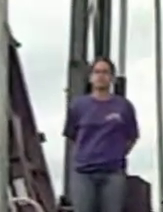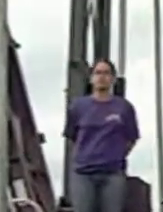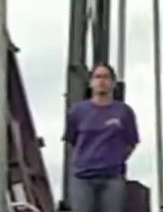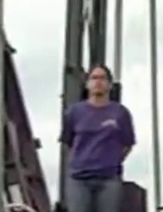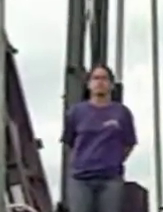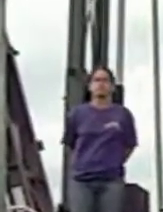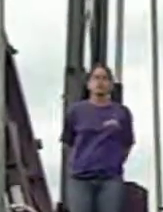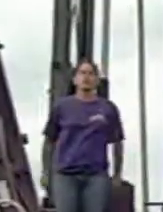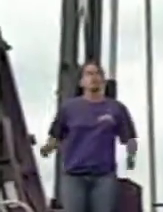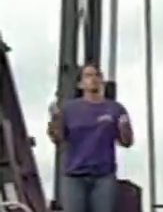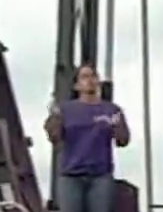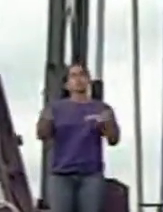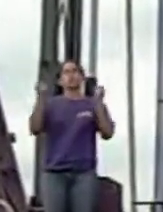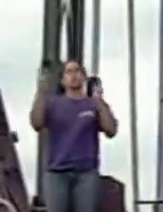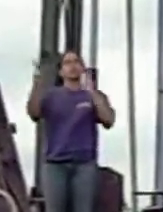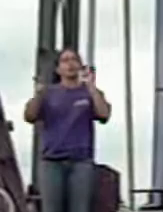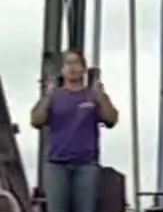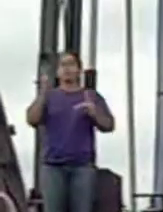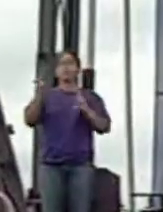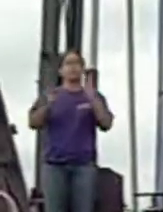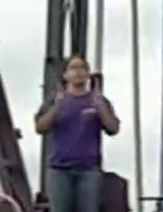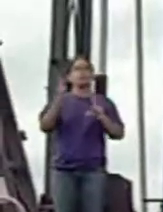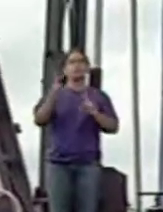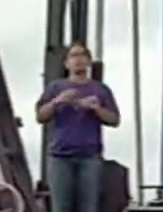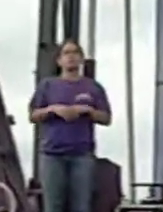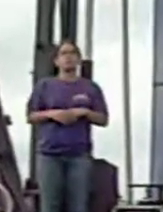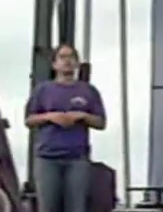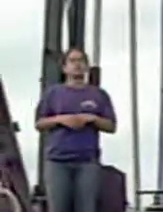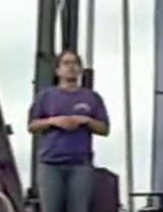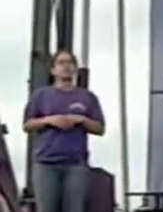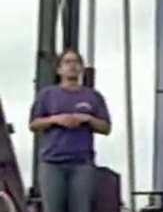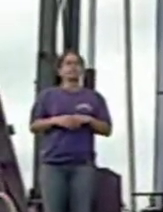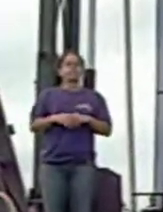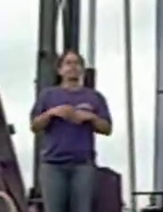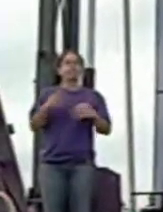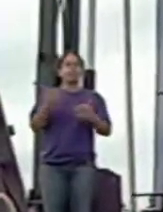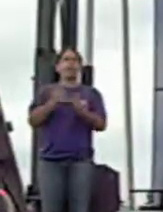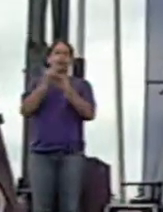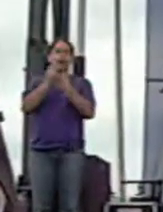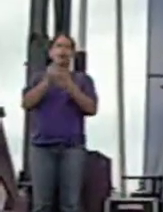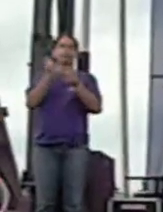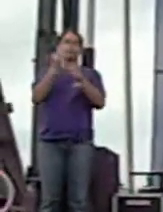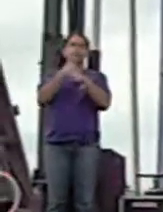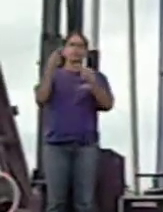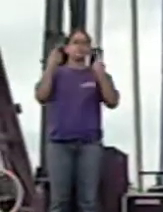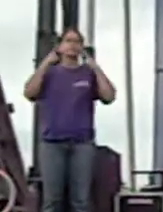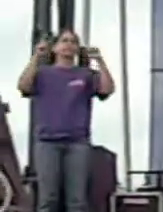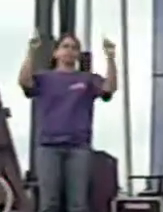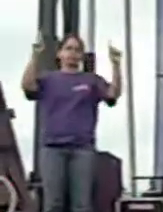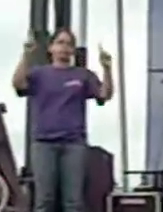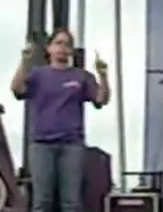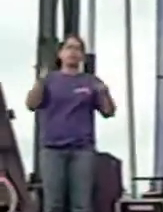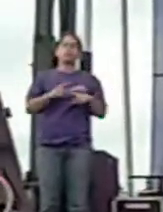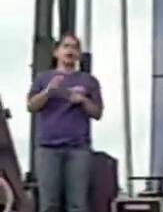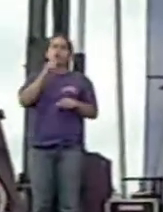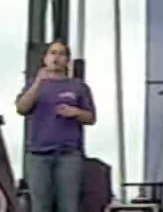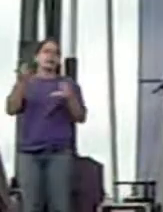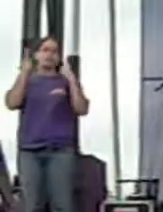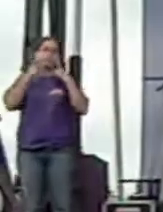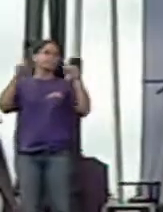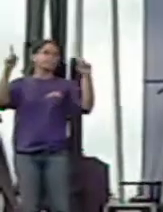So many people have made this happen, but none of this would have happened